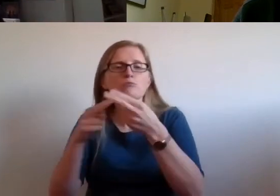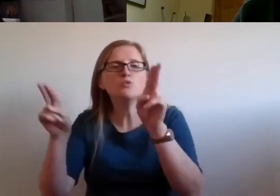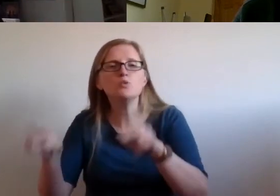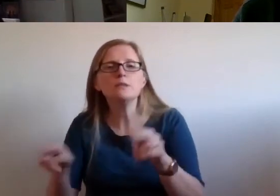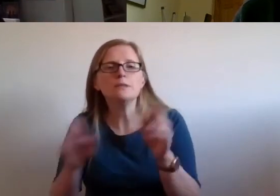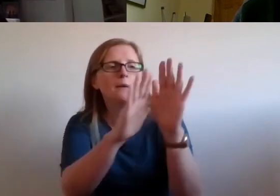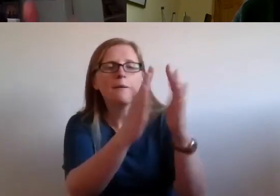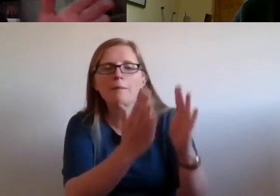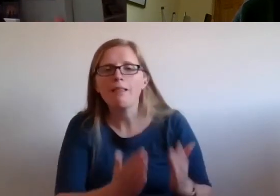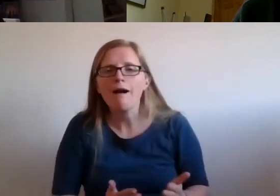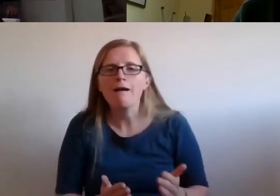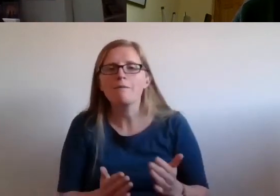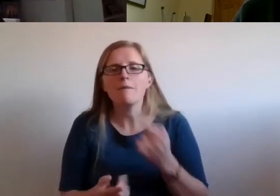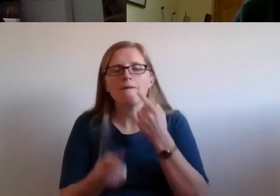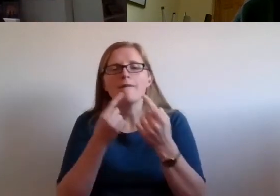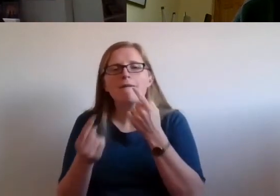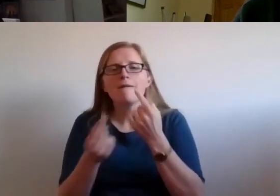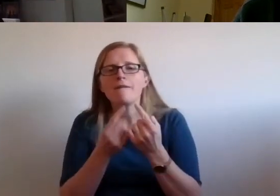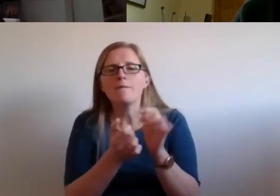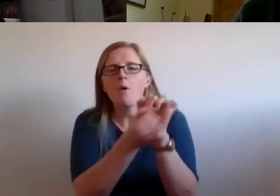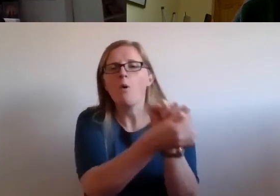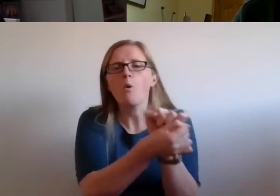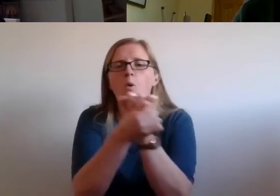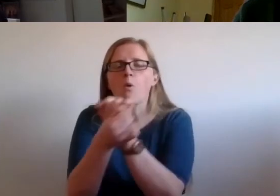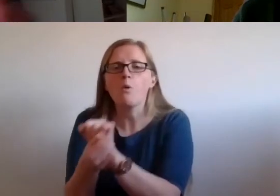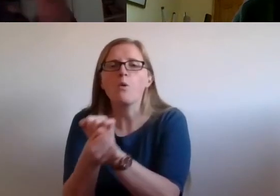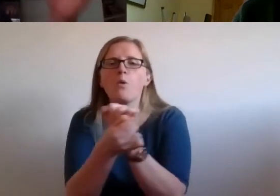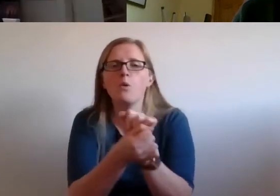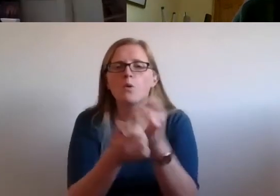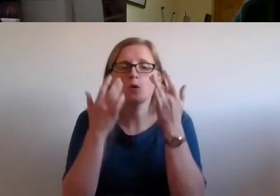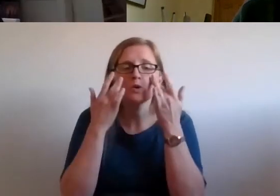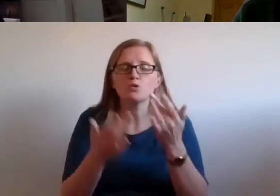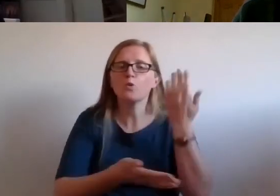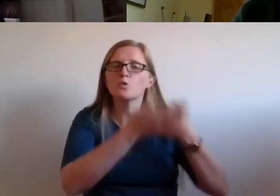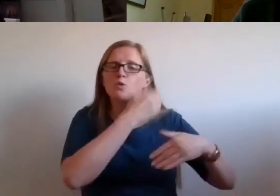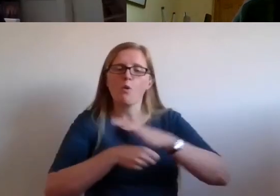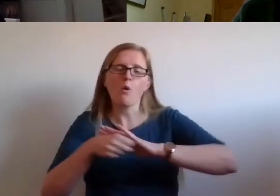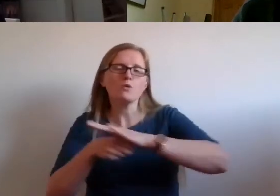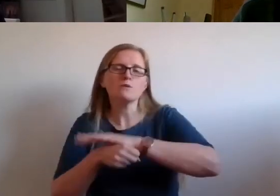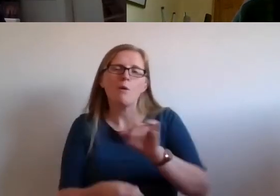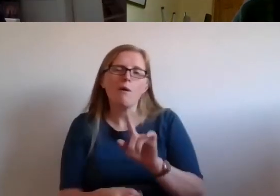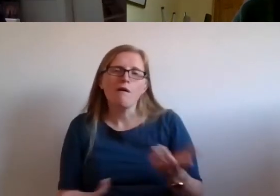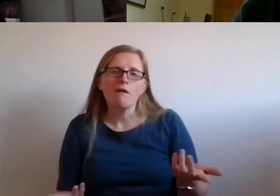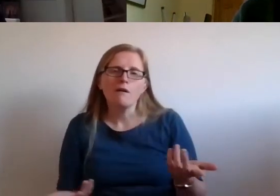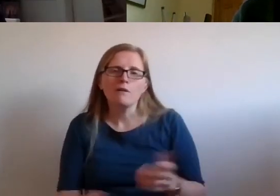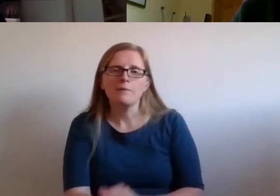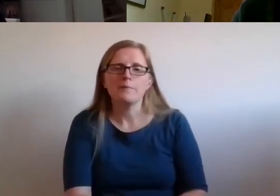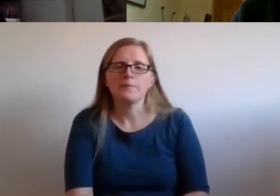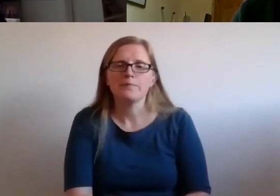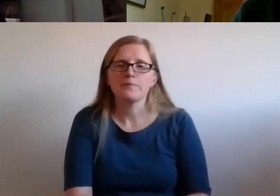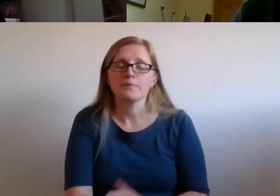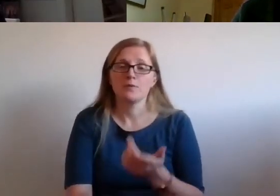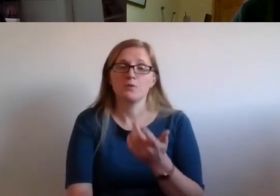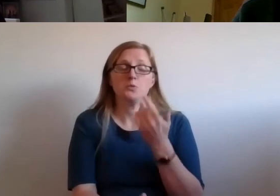explanations for the historical context. This is a whole conversation that has opened up and it's very timely that